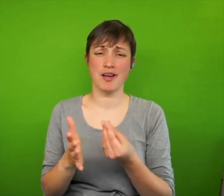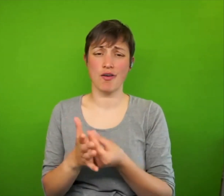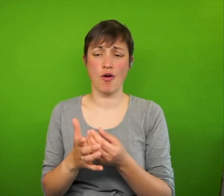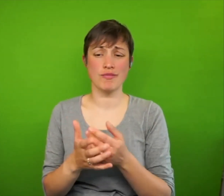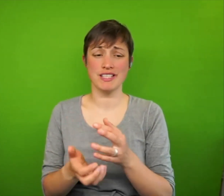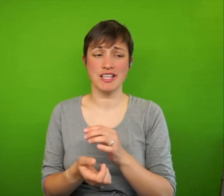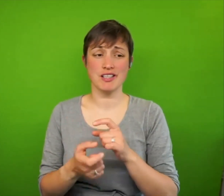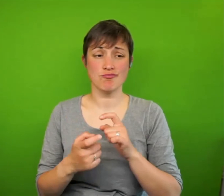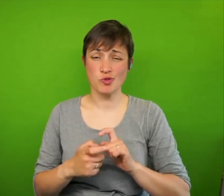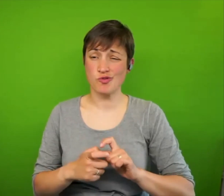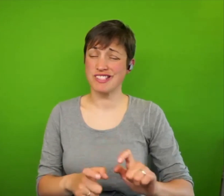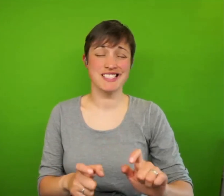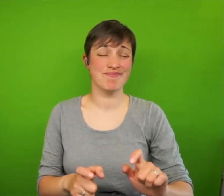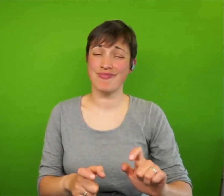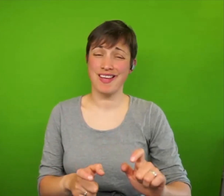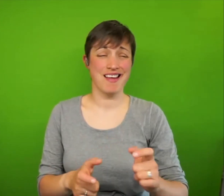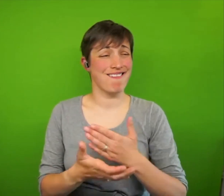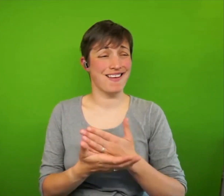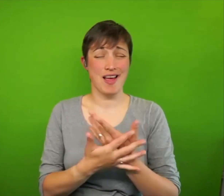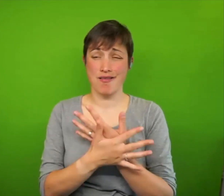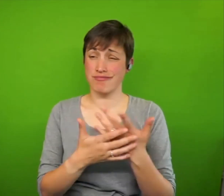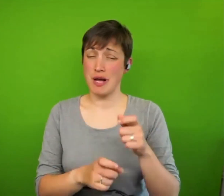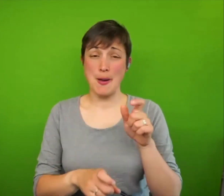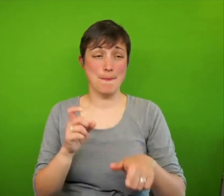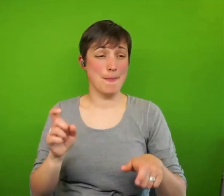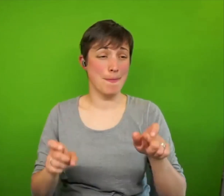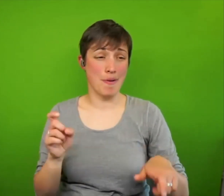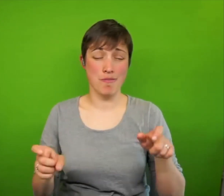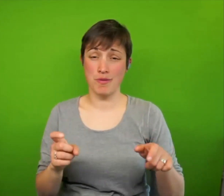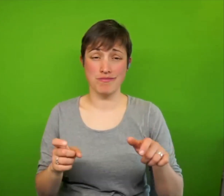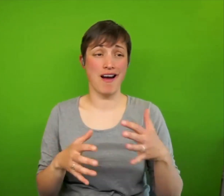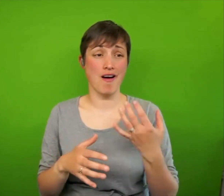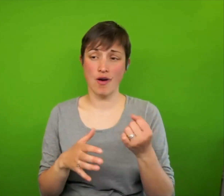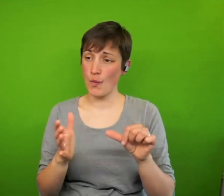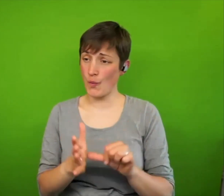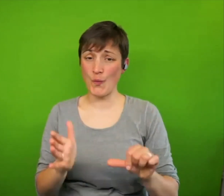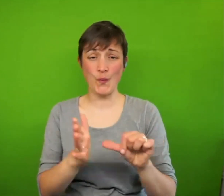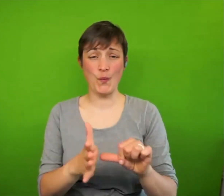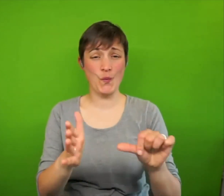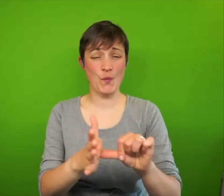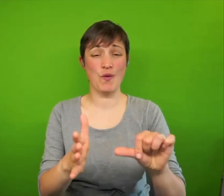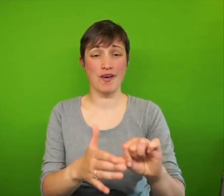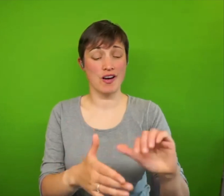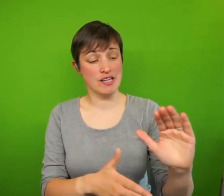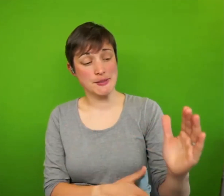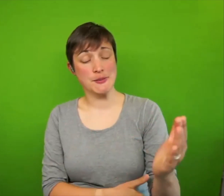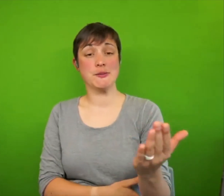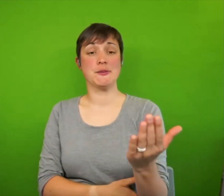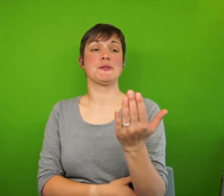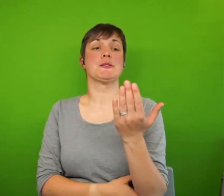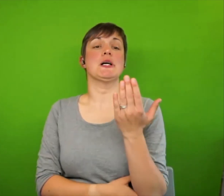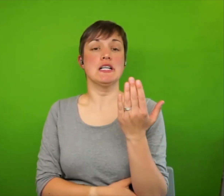that so many people faced as a result of the pandemic. And it brought home, I think just how